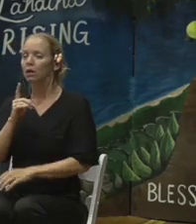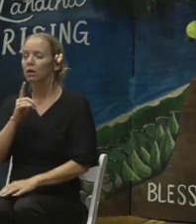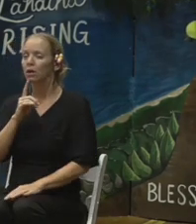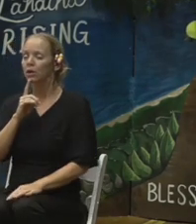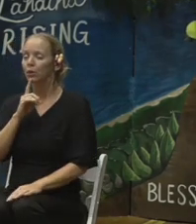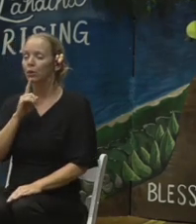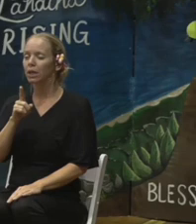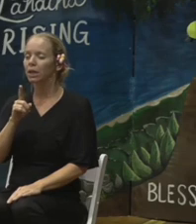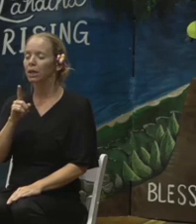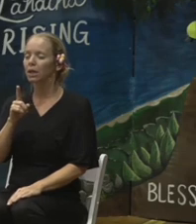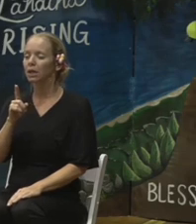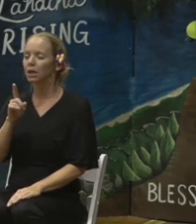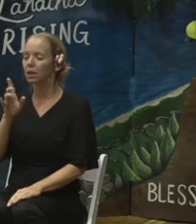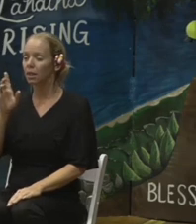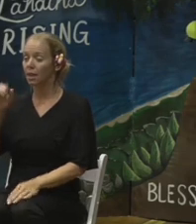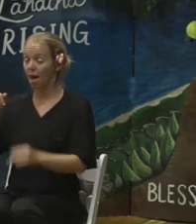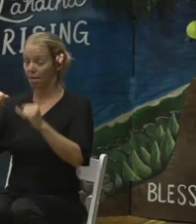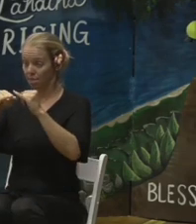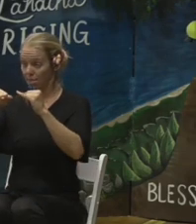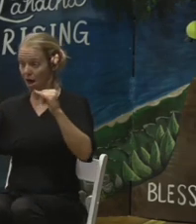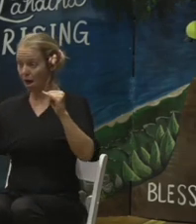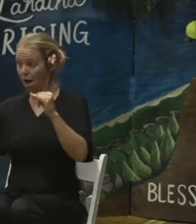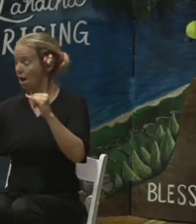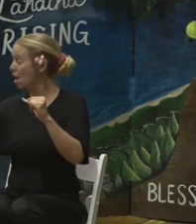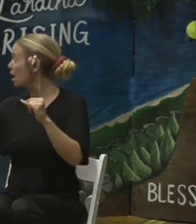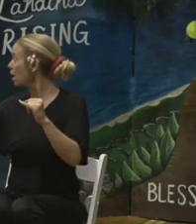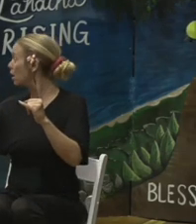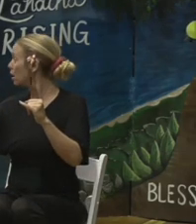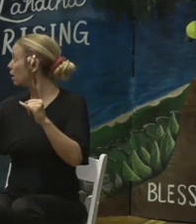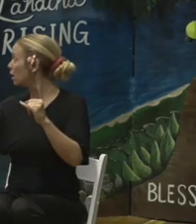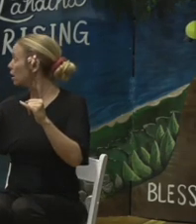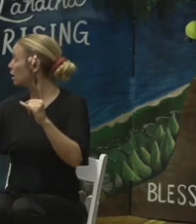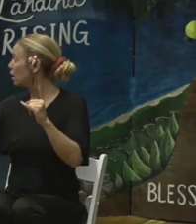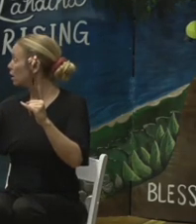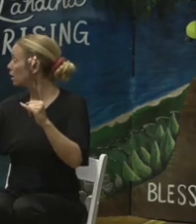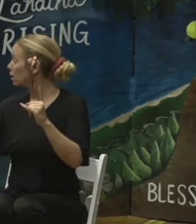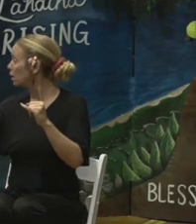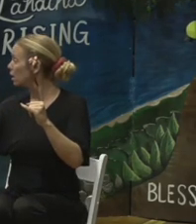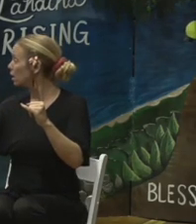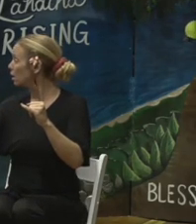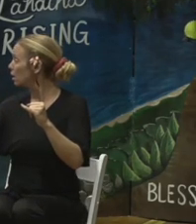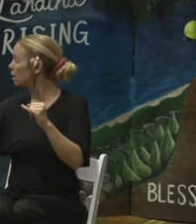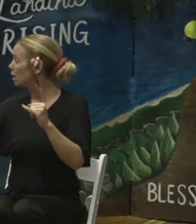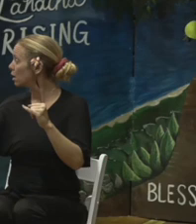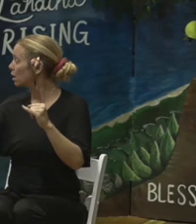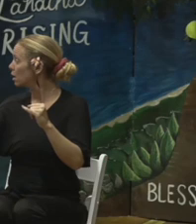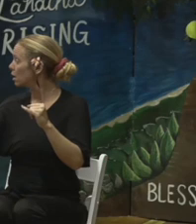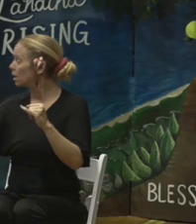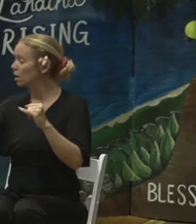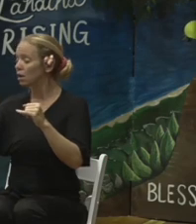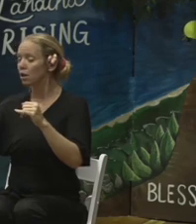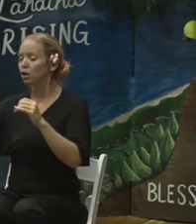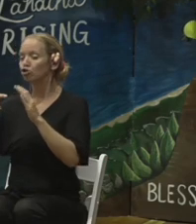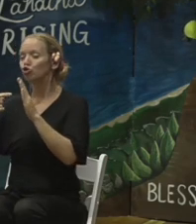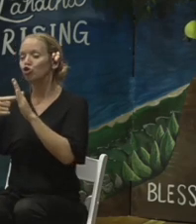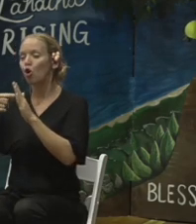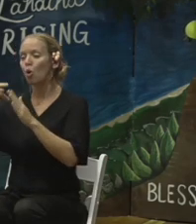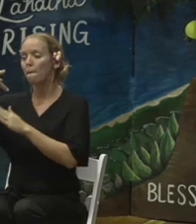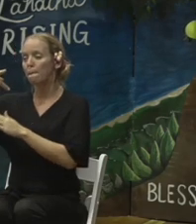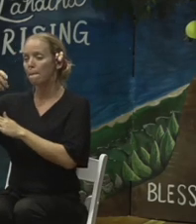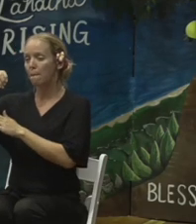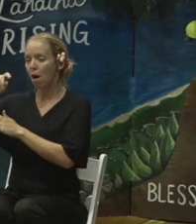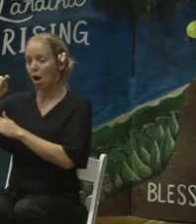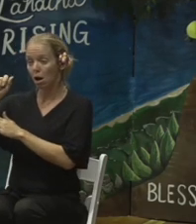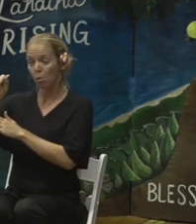demarcation line that marks between a potable water aquifer and a brackish, non-potable water aquifer.